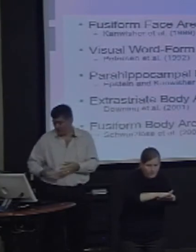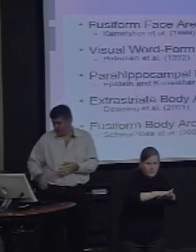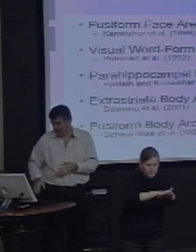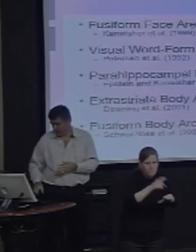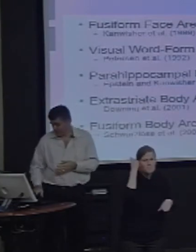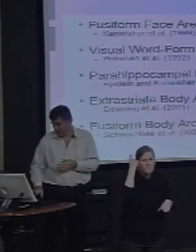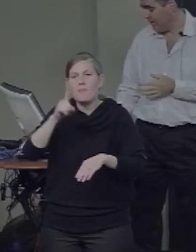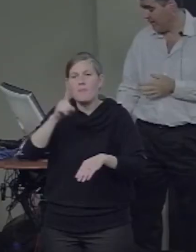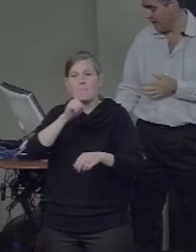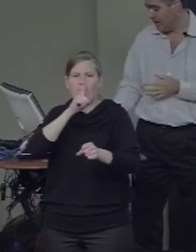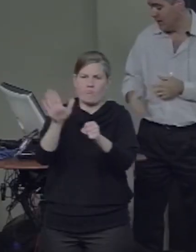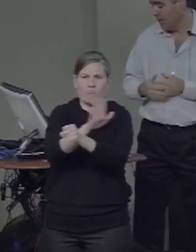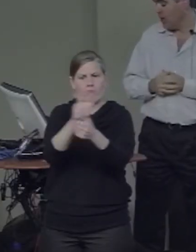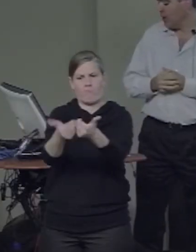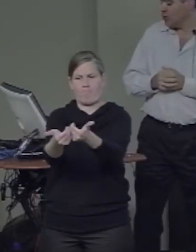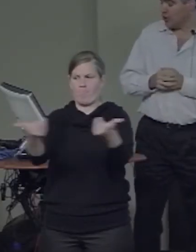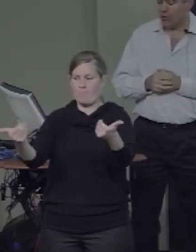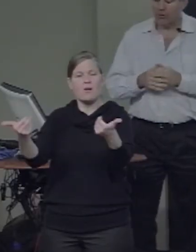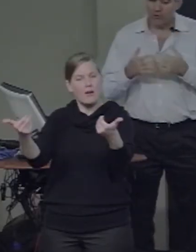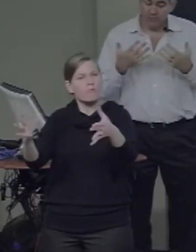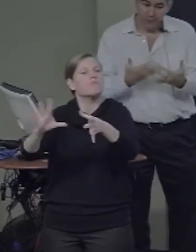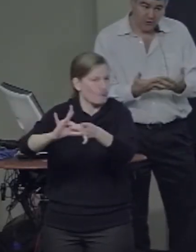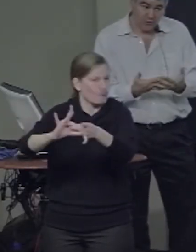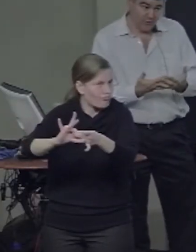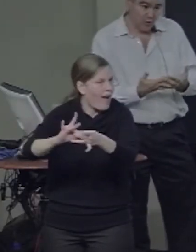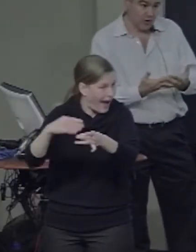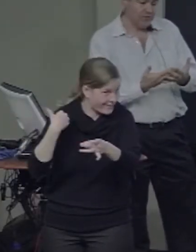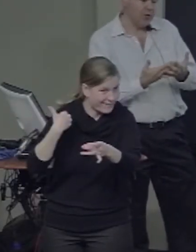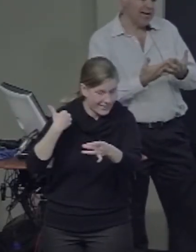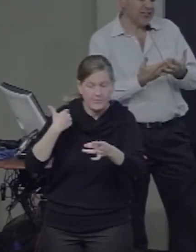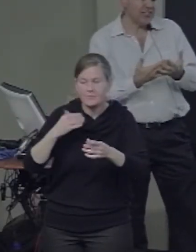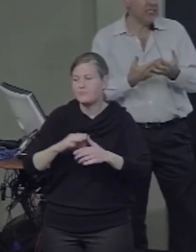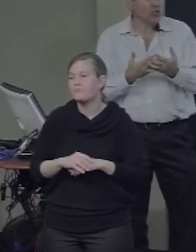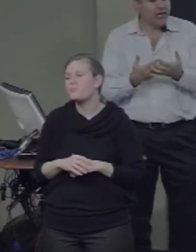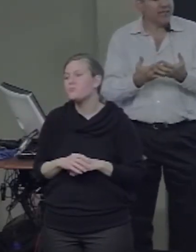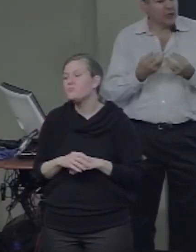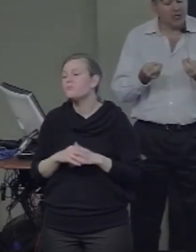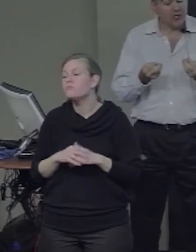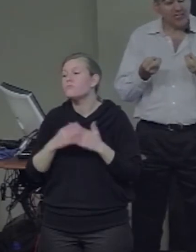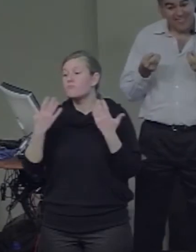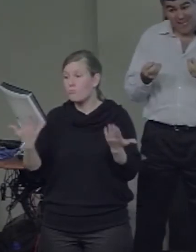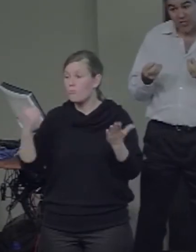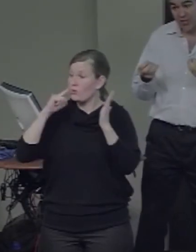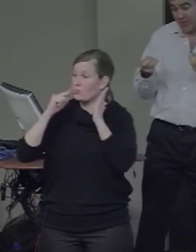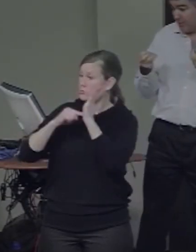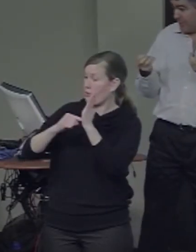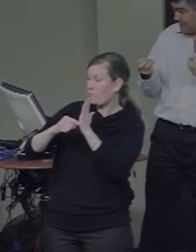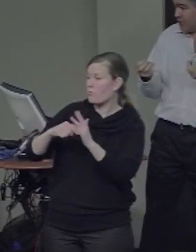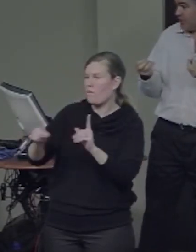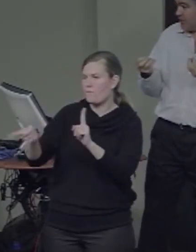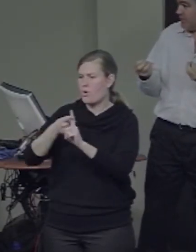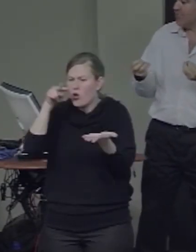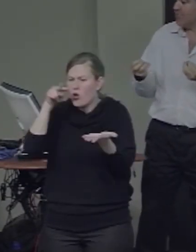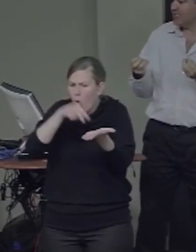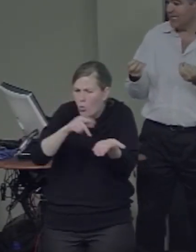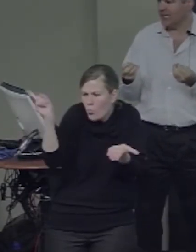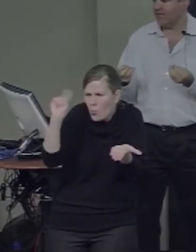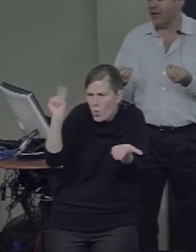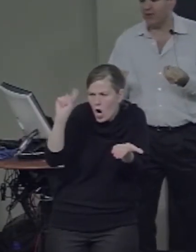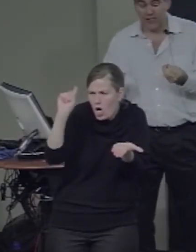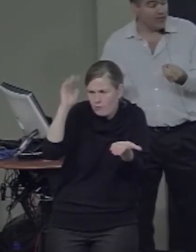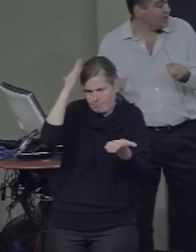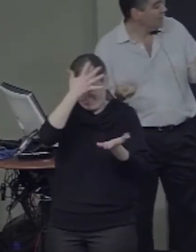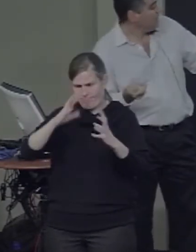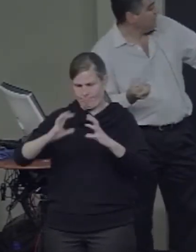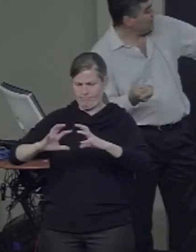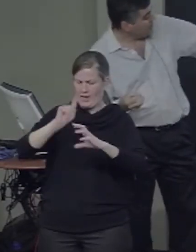as you might think. So, first of all, if you actually look at the localization, the positions of these selected